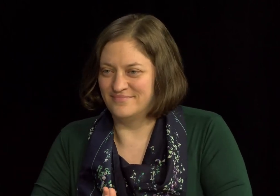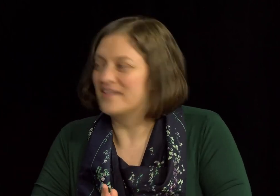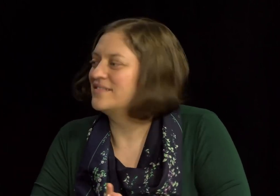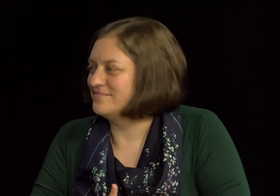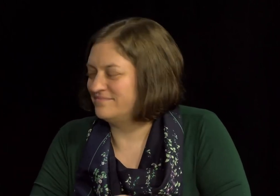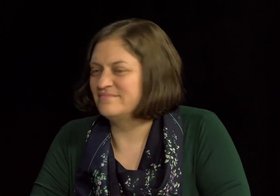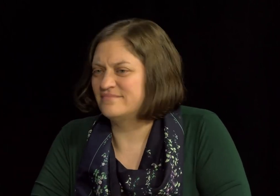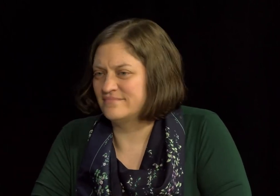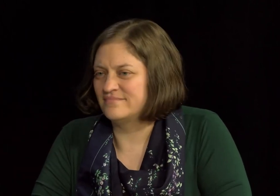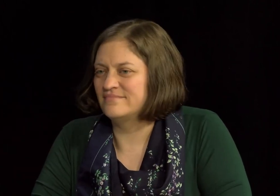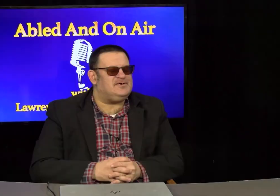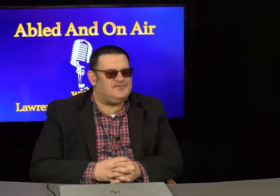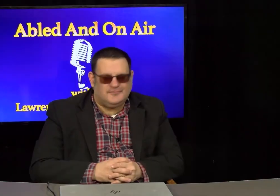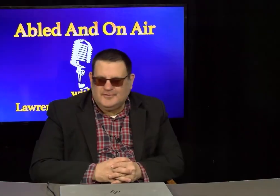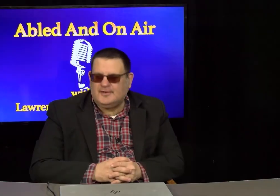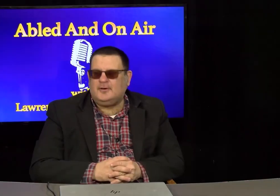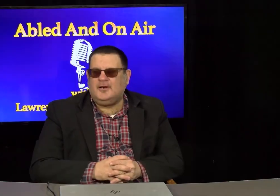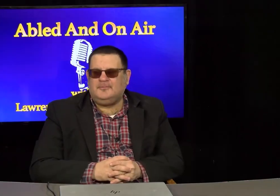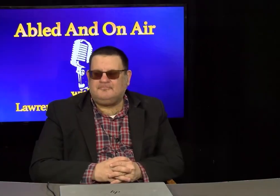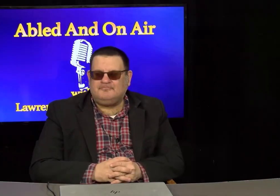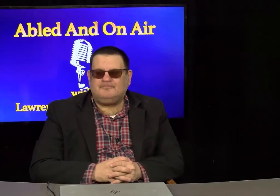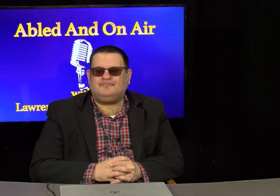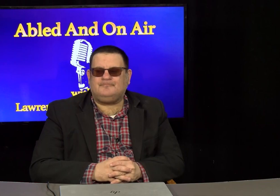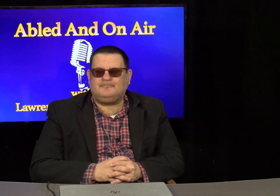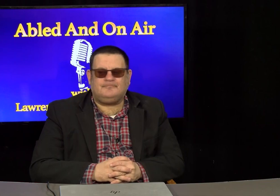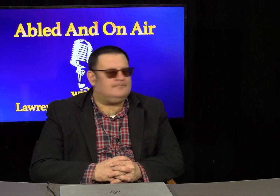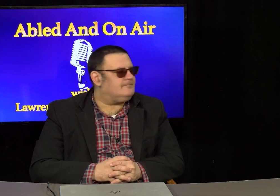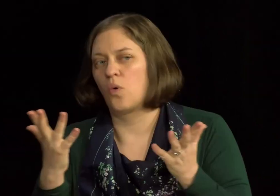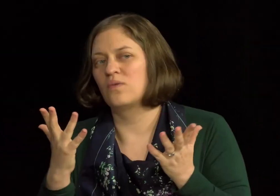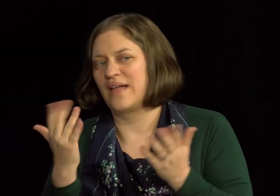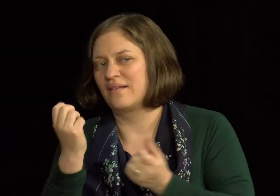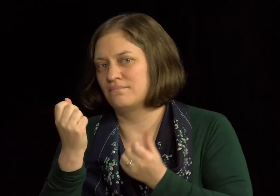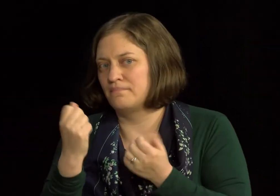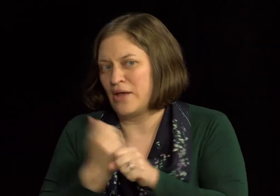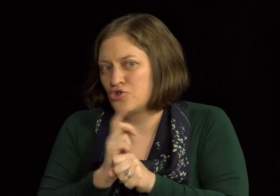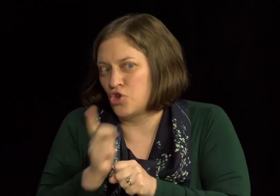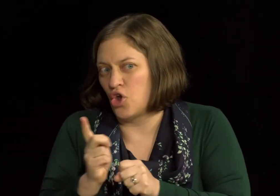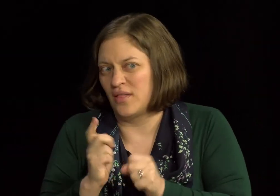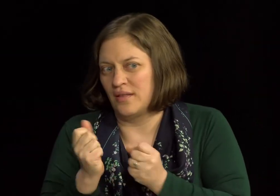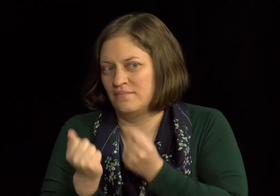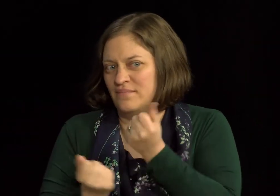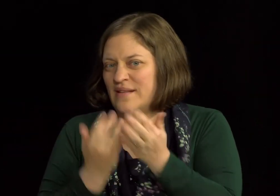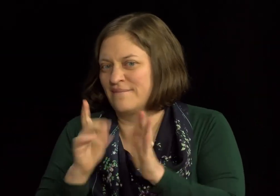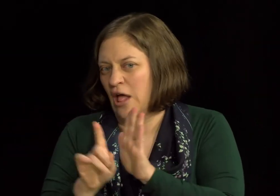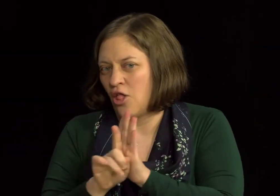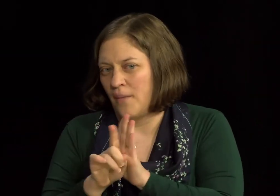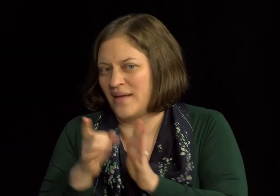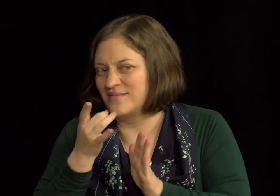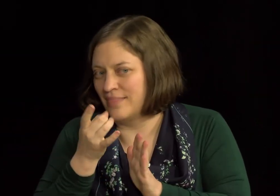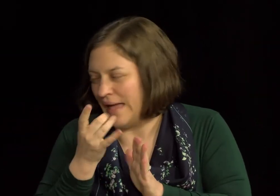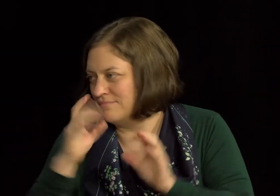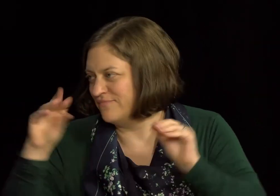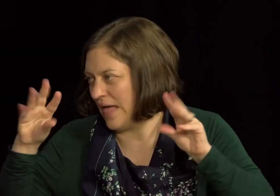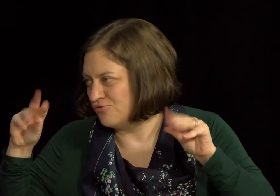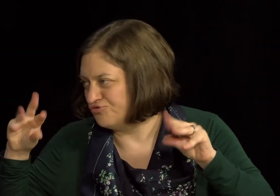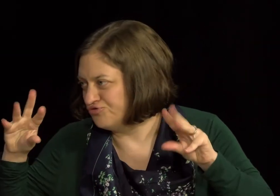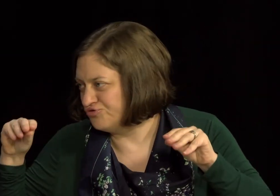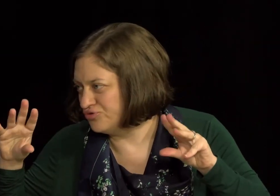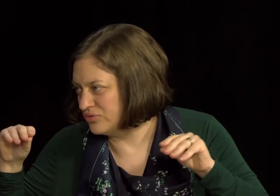Housing is a huge issue. Yeah, go ahead. Yeah, so, for instance, um, visual, uh, alarms. So, that, um, if you're deaf, you